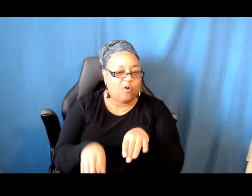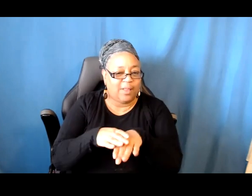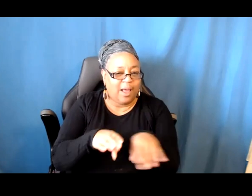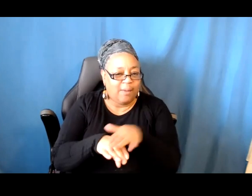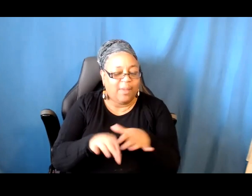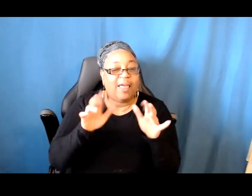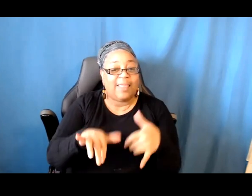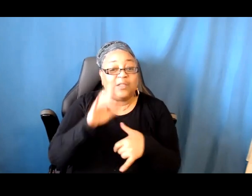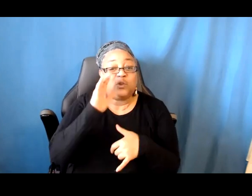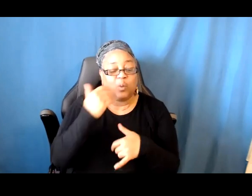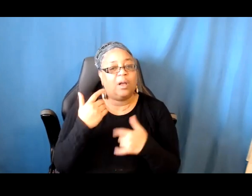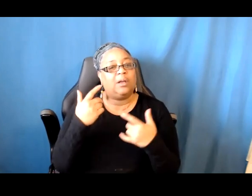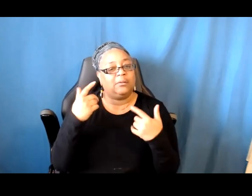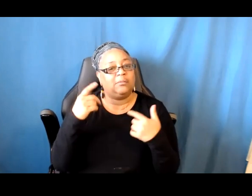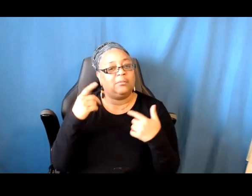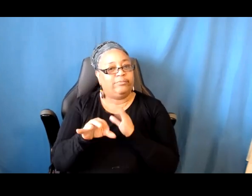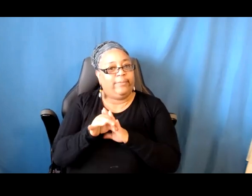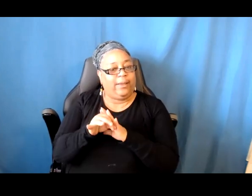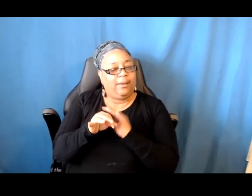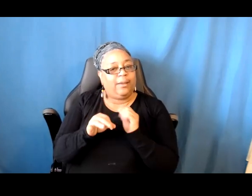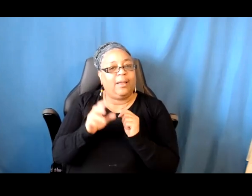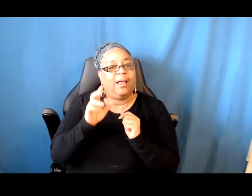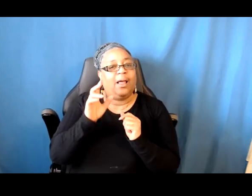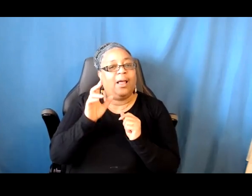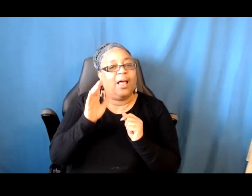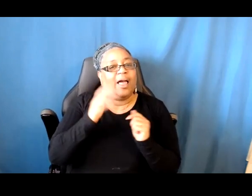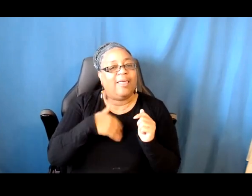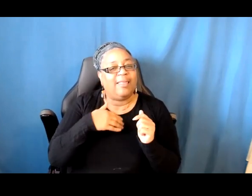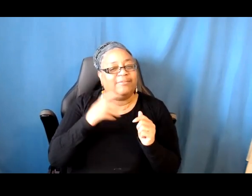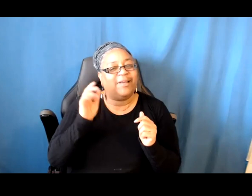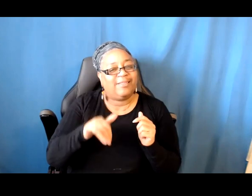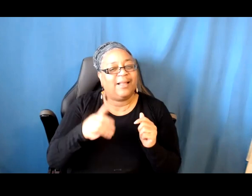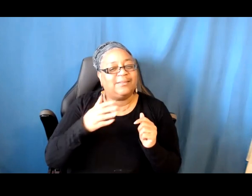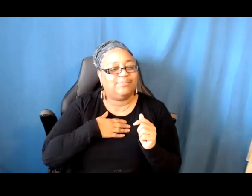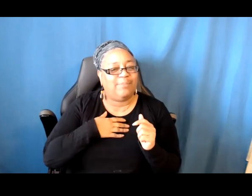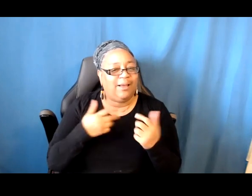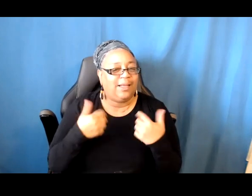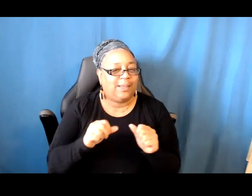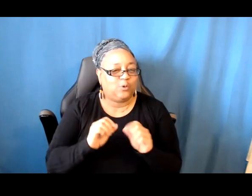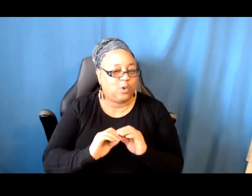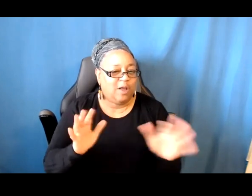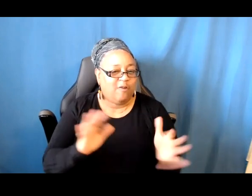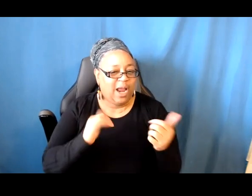my attempt to clarify some of the ways that you could think about where to best position your work.